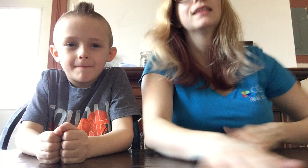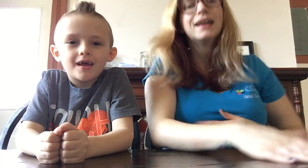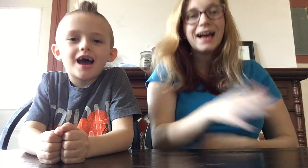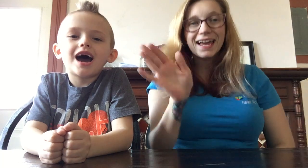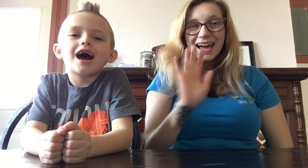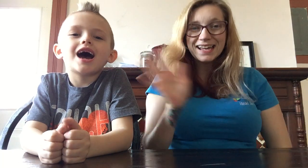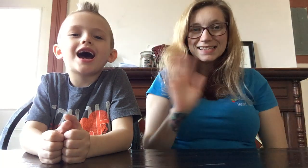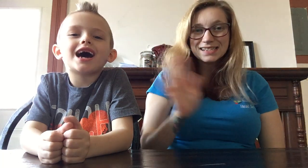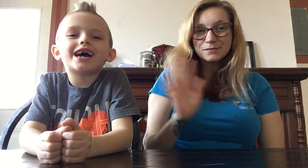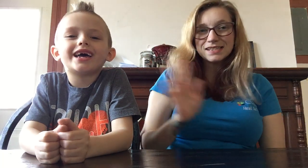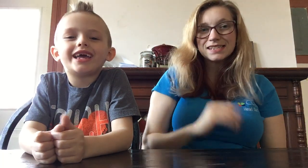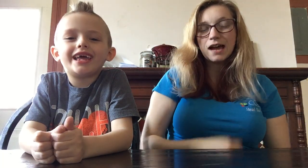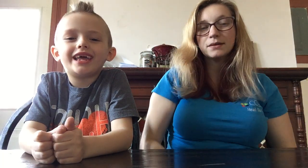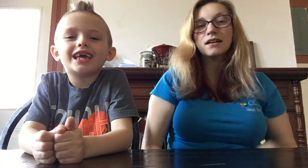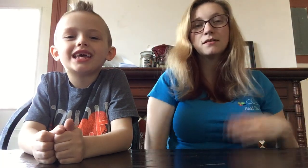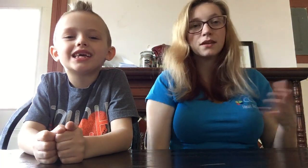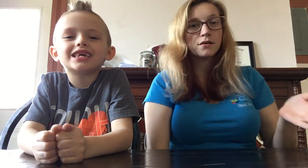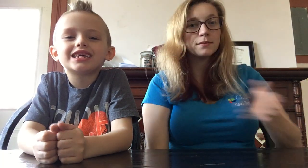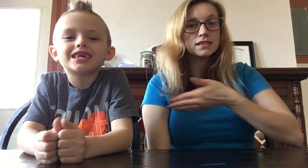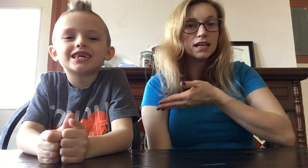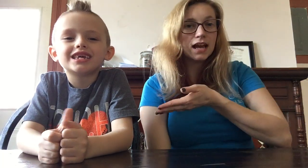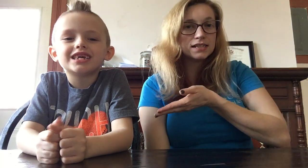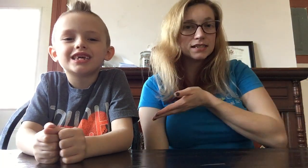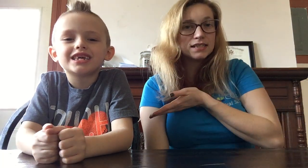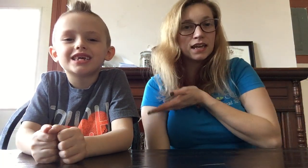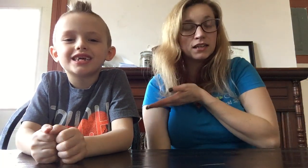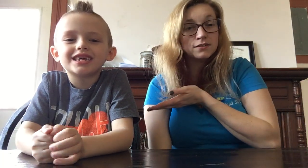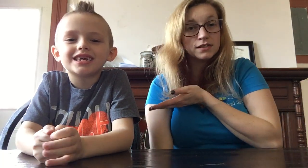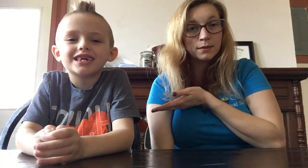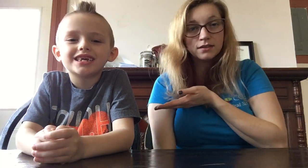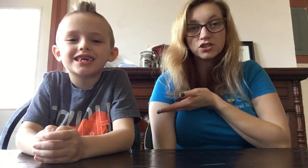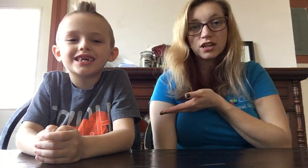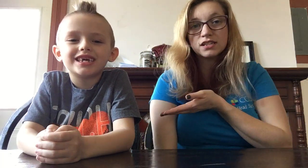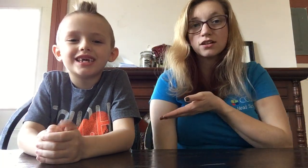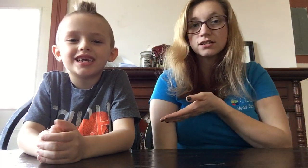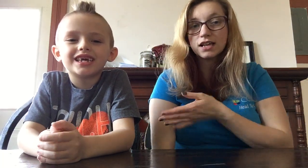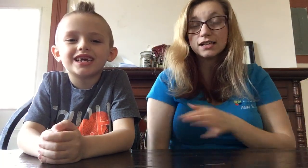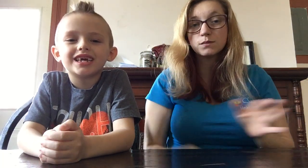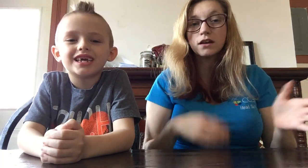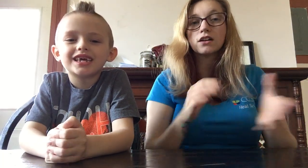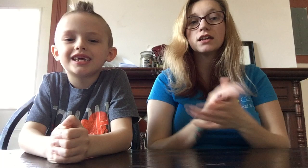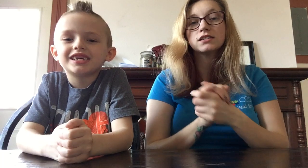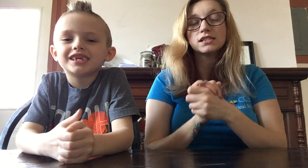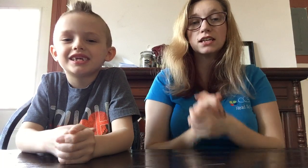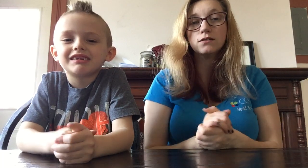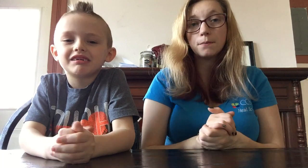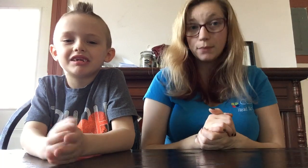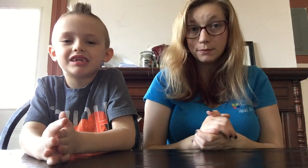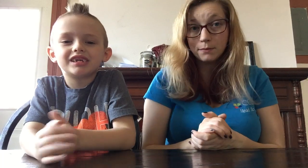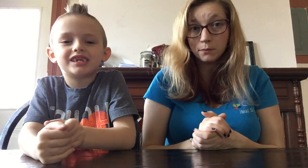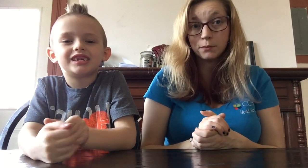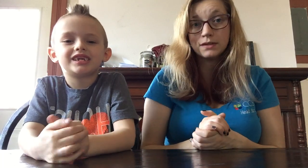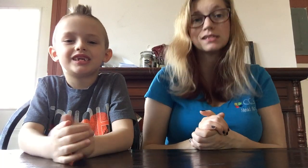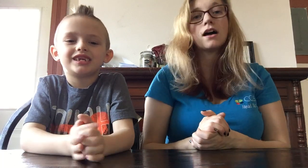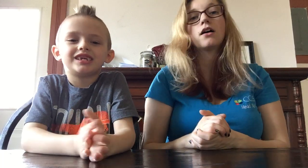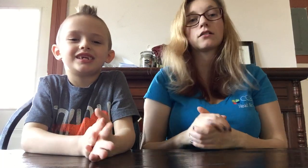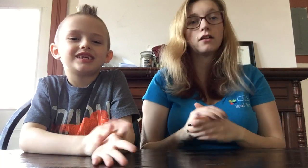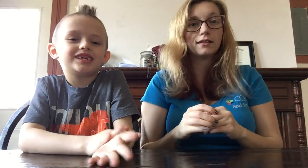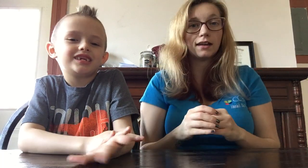Hi guys, it's Miss Tabby. I'm here with my son Isaac today. He used to be in the Shining Stars class. We are here to sing you the Baby Bumblebee song. Alright,